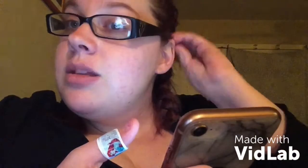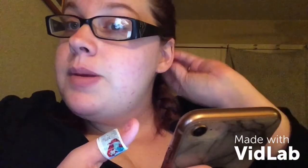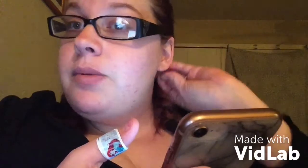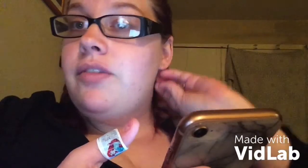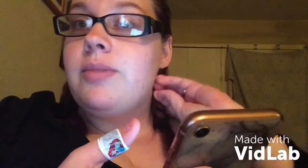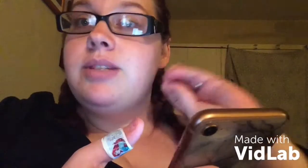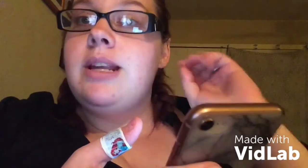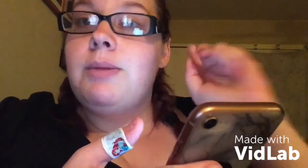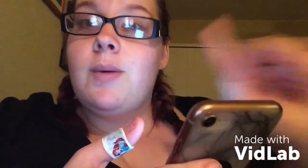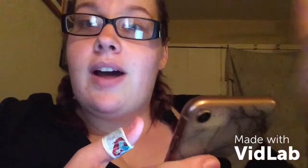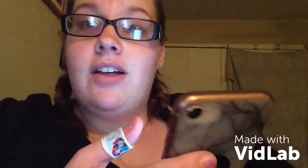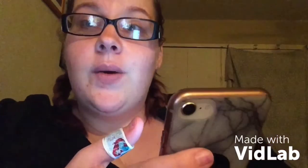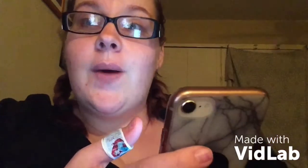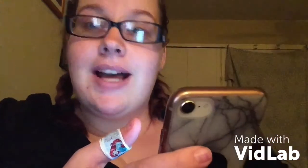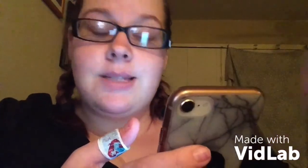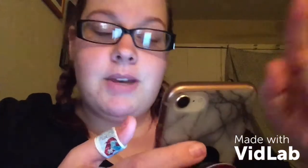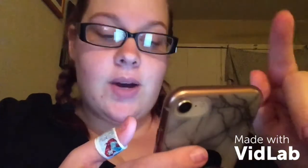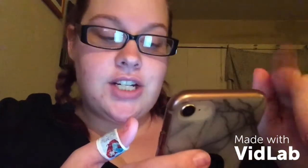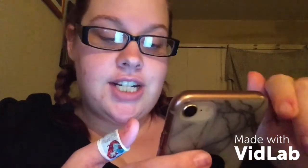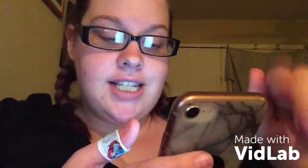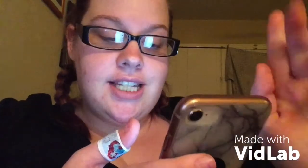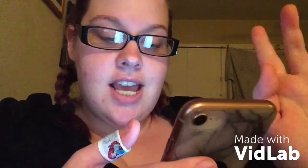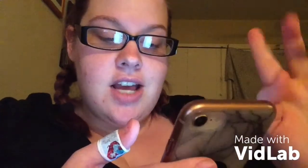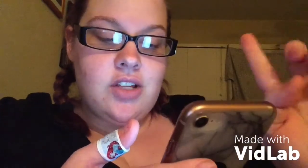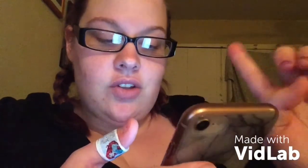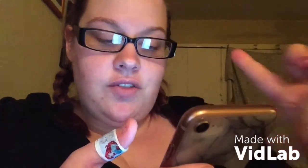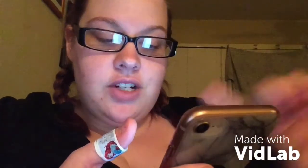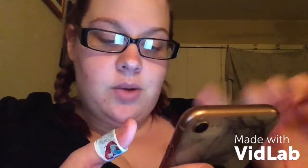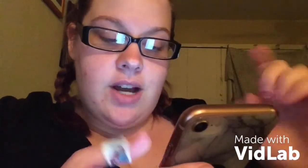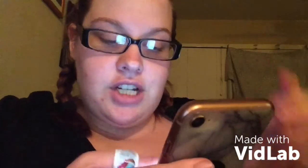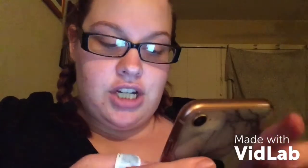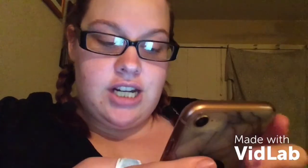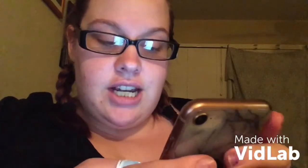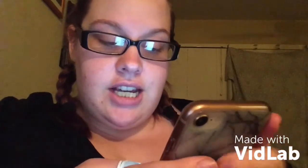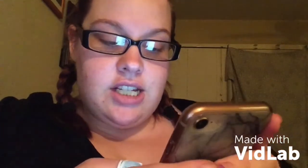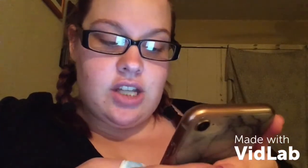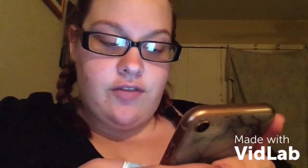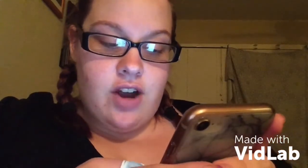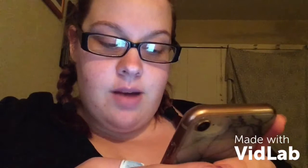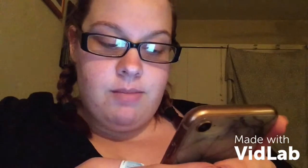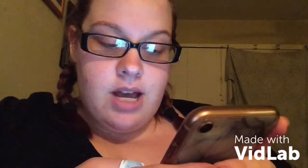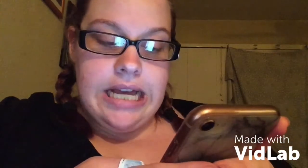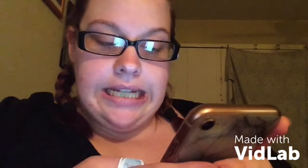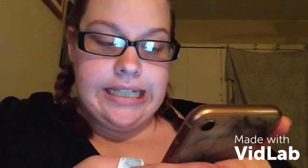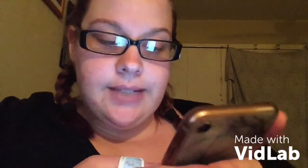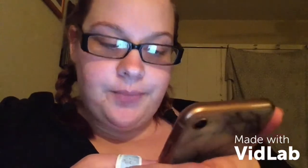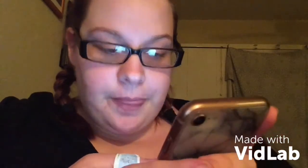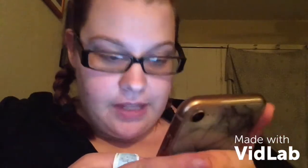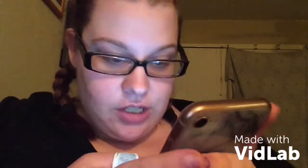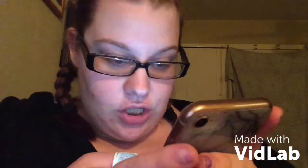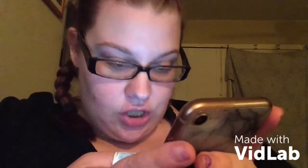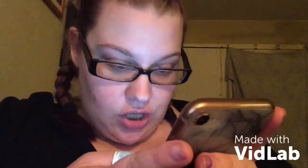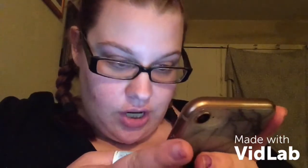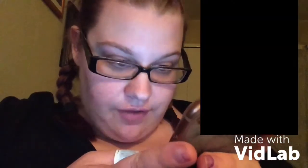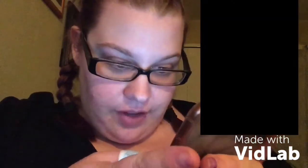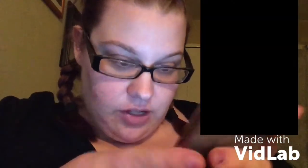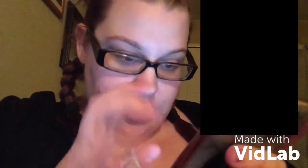are the people from CWL who asked me questions. So, the first question is from Starfield,